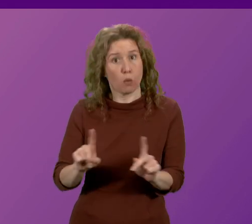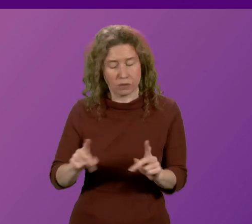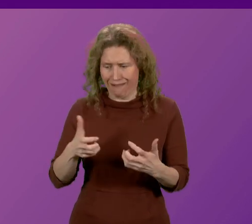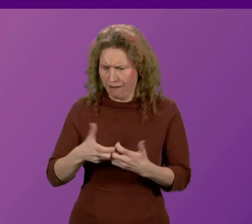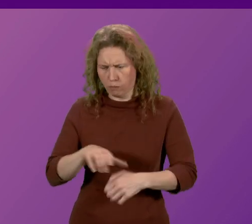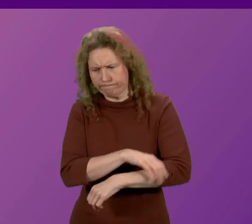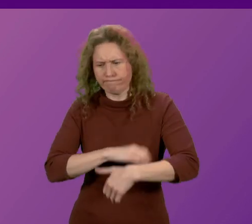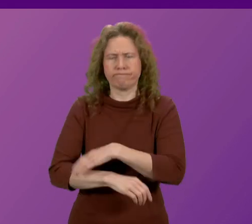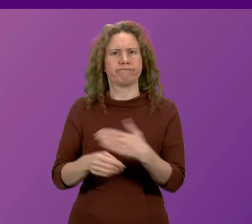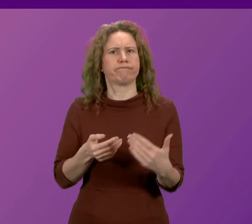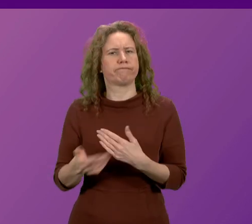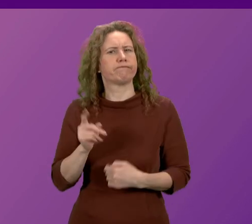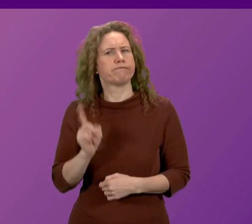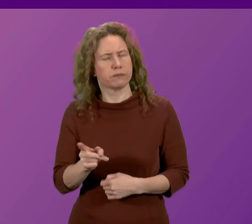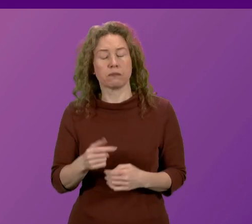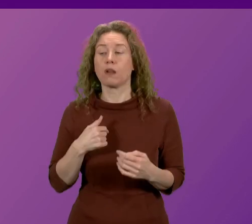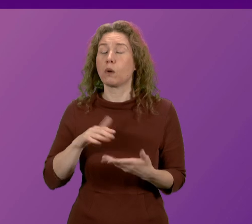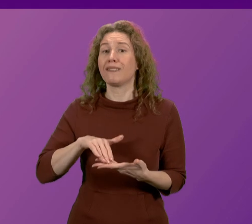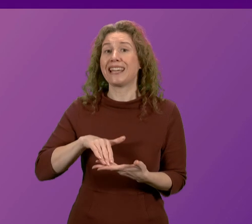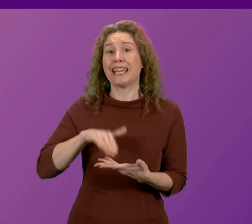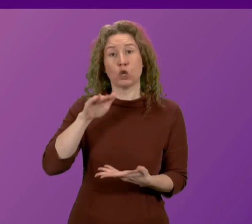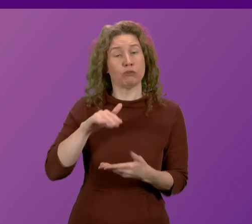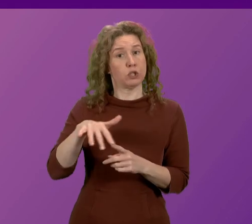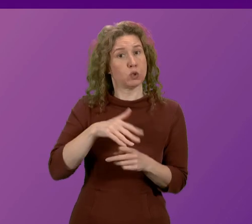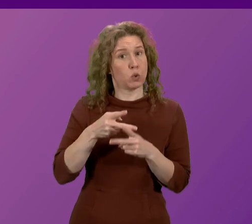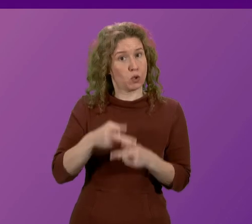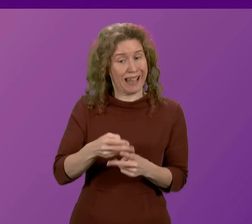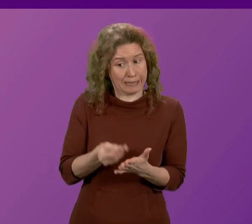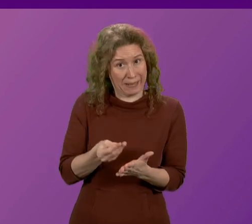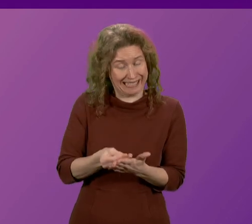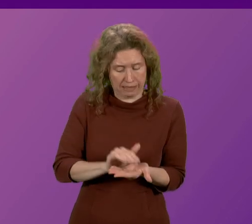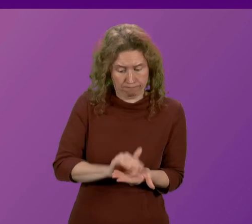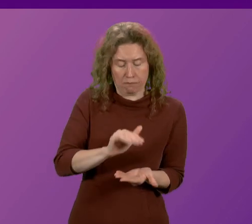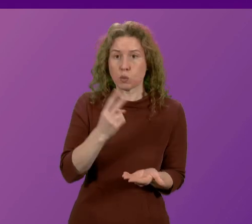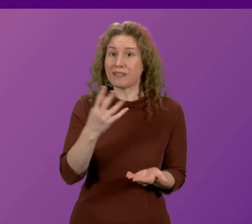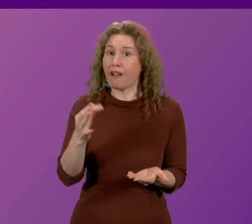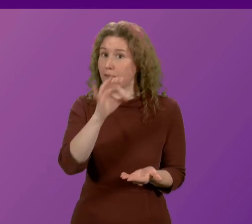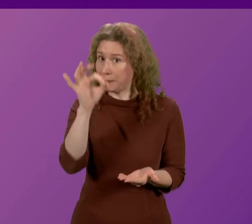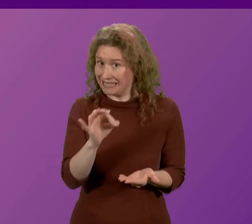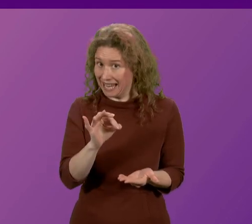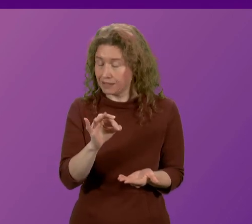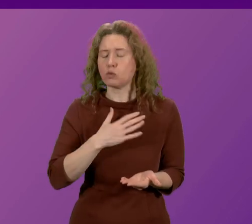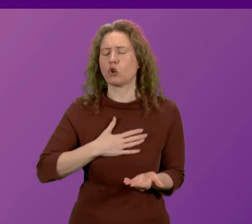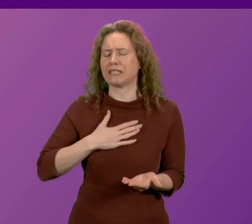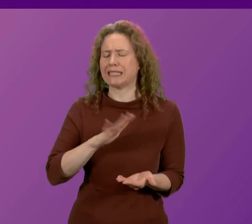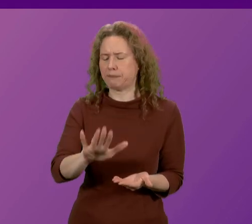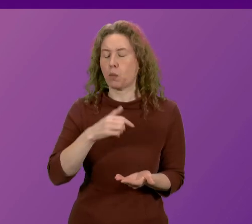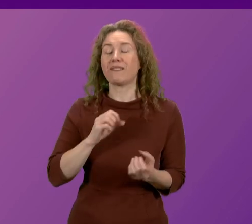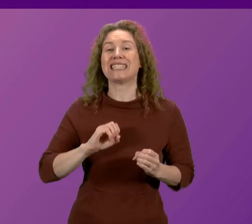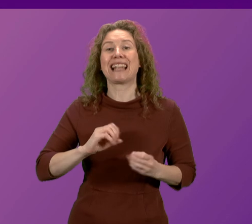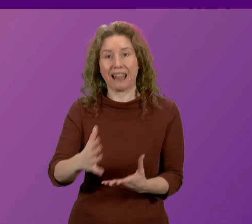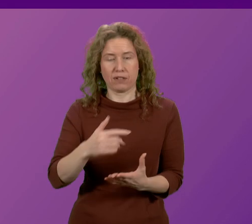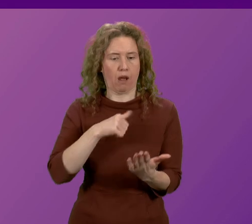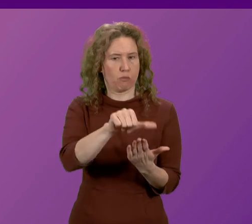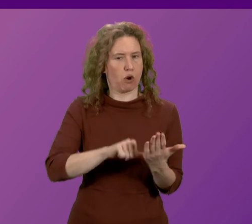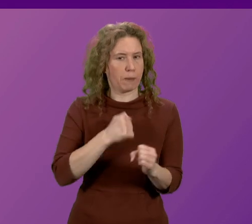that reality is that we have increased social care spending by 25 per cent, sorry, we have delivered on our